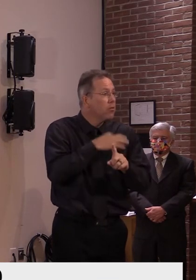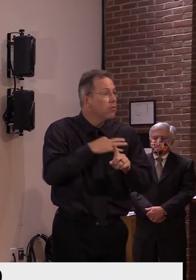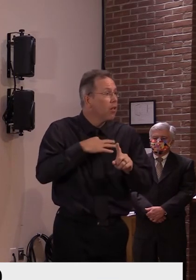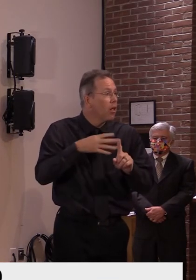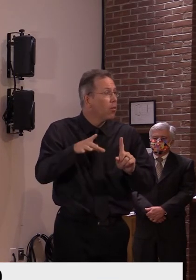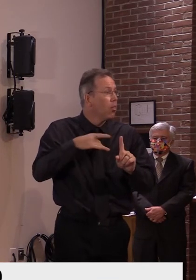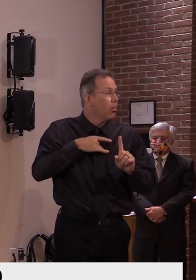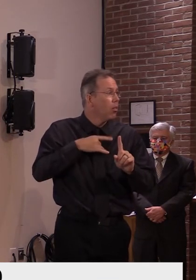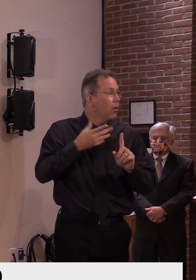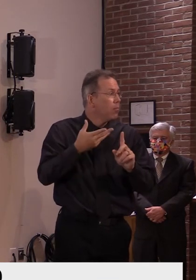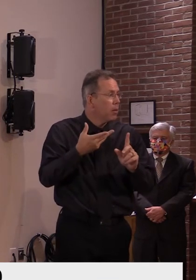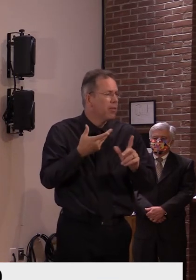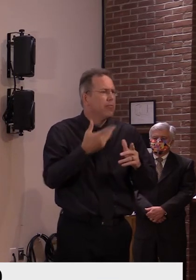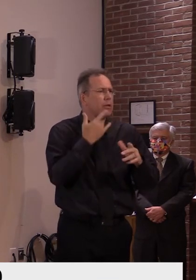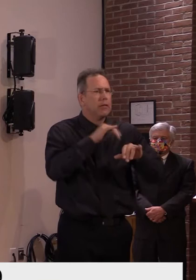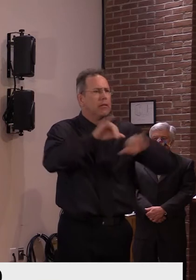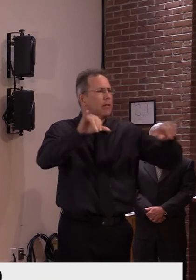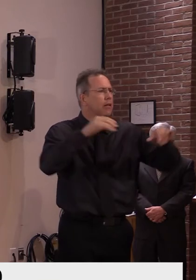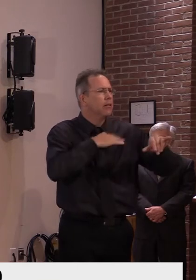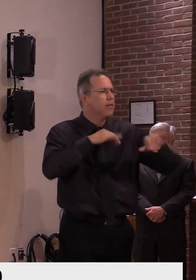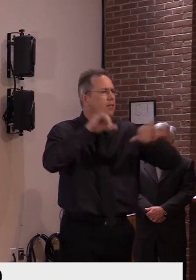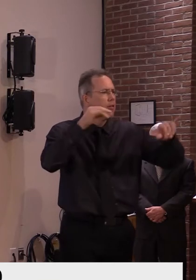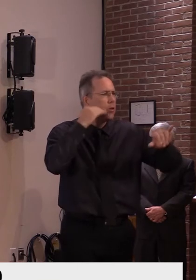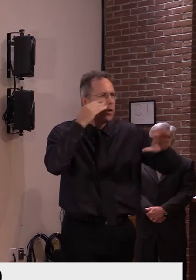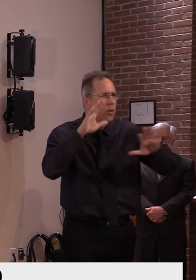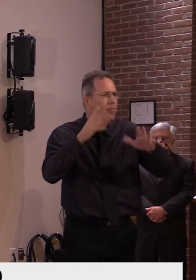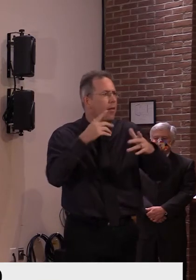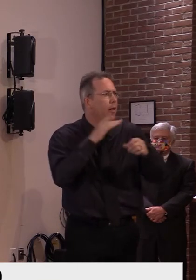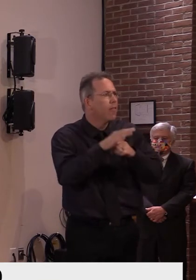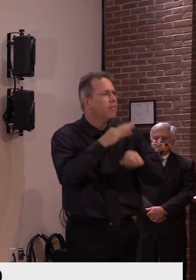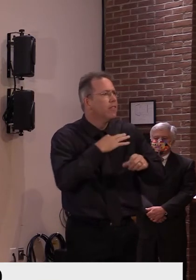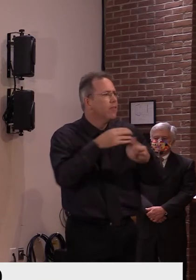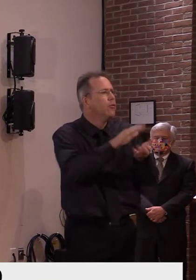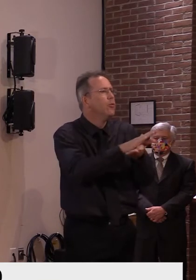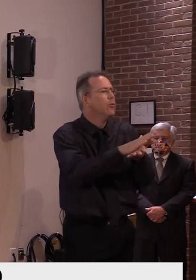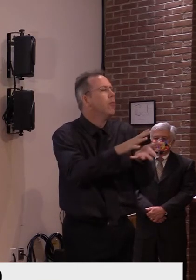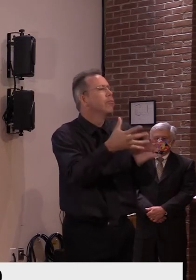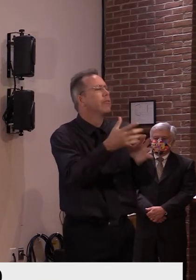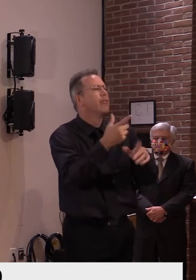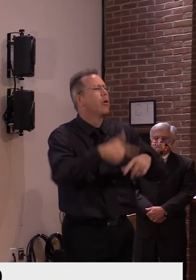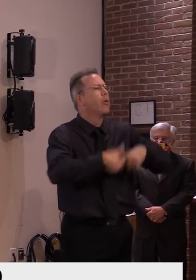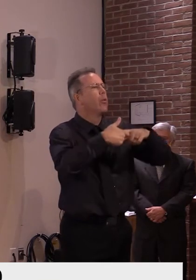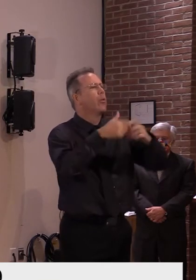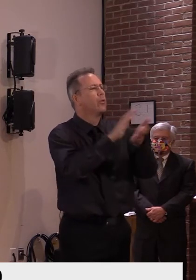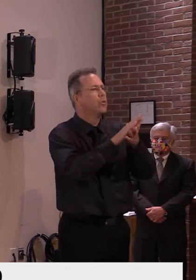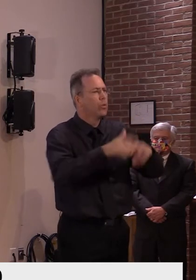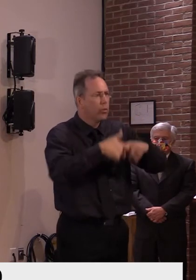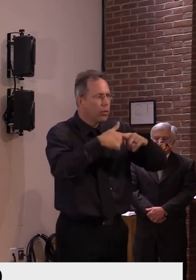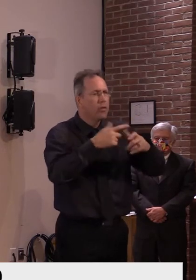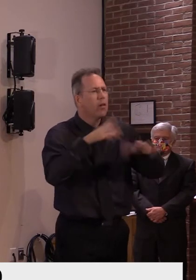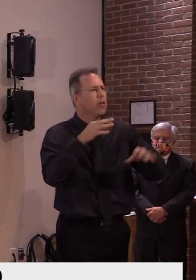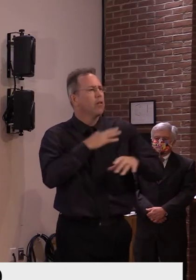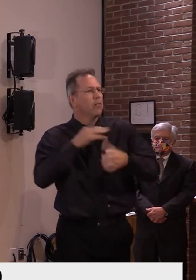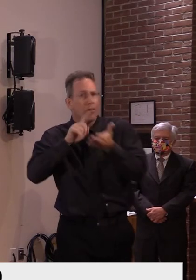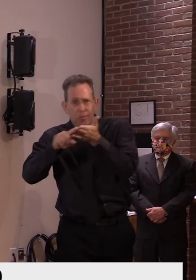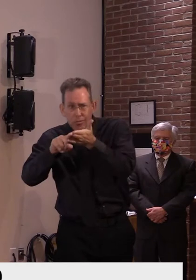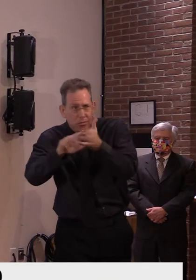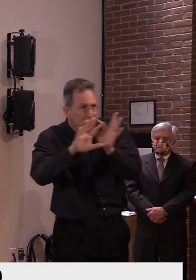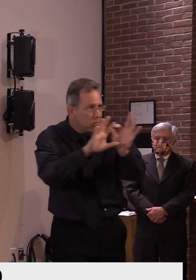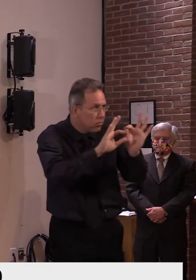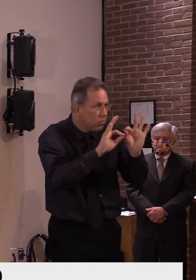either close a portion of the school or close the school for a period of time and go remote. And we completely respect that.